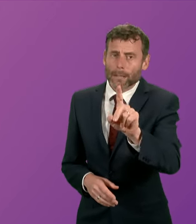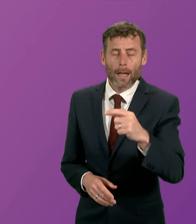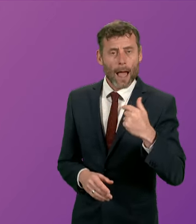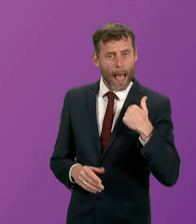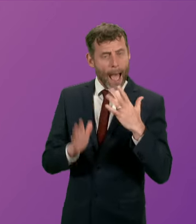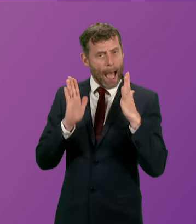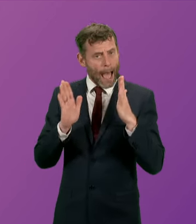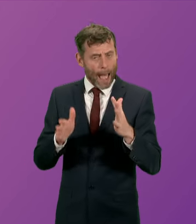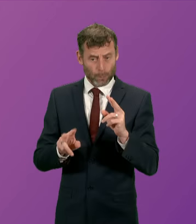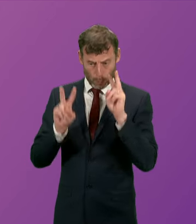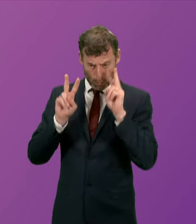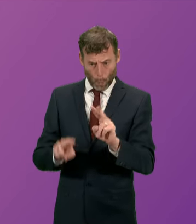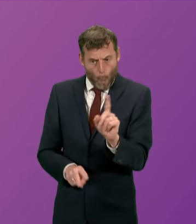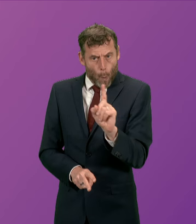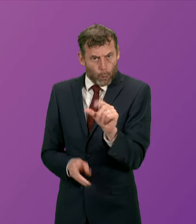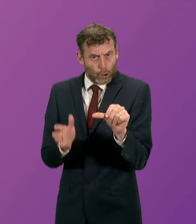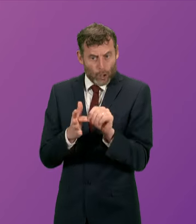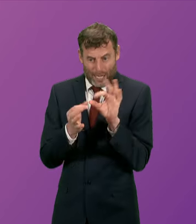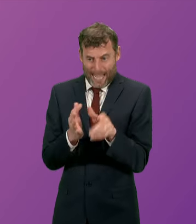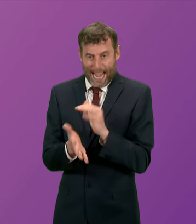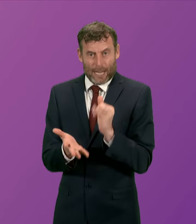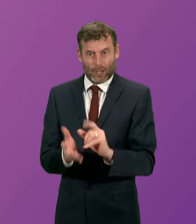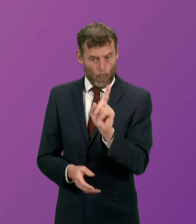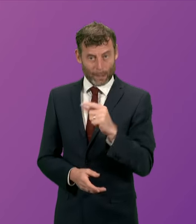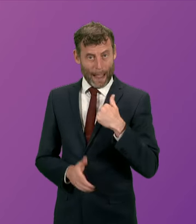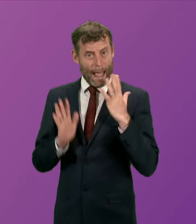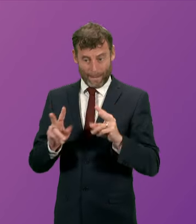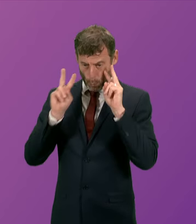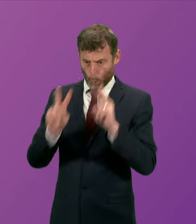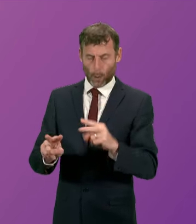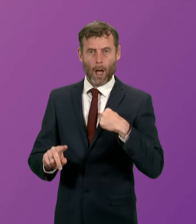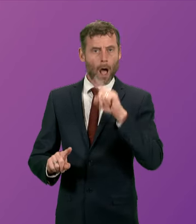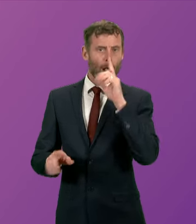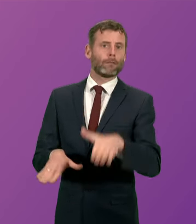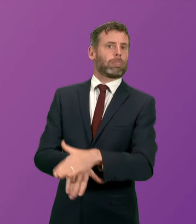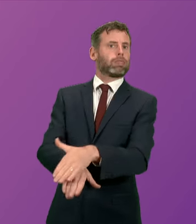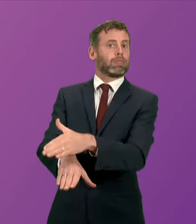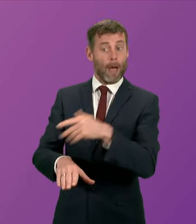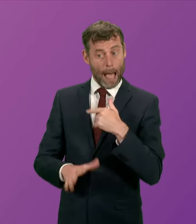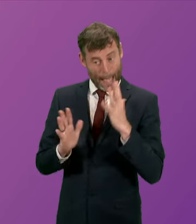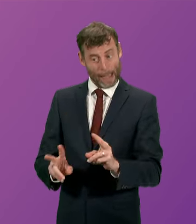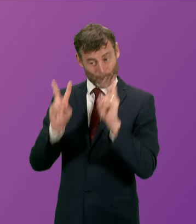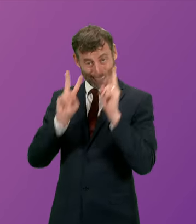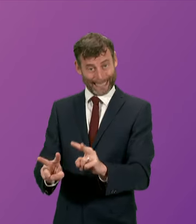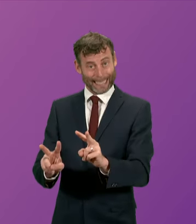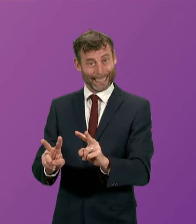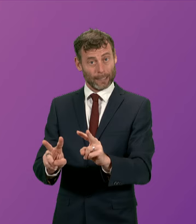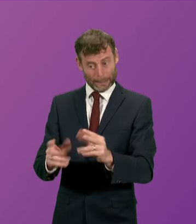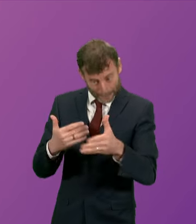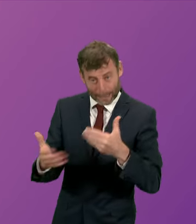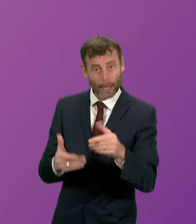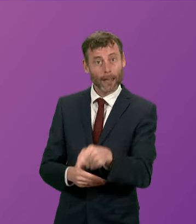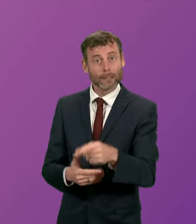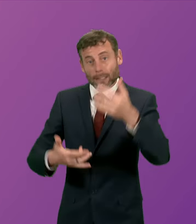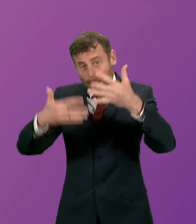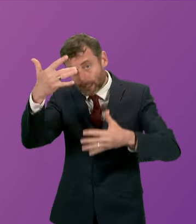face up to the reality of the challenges facing our National Health Service. Let me just give Mr Sarwar a statistic. The rate